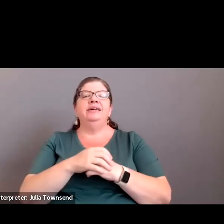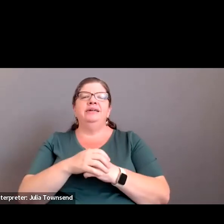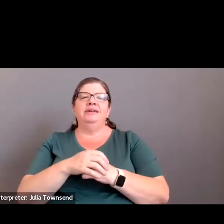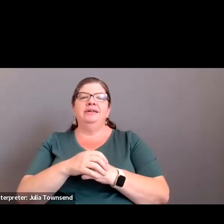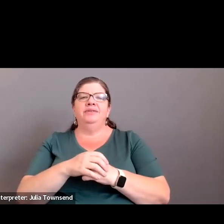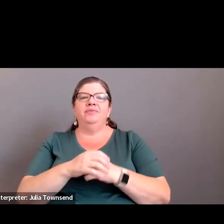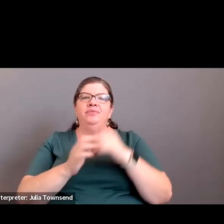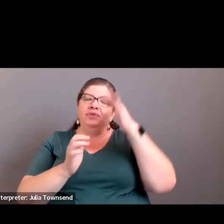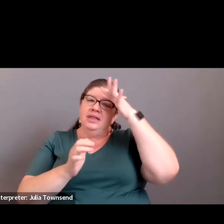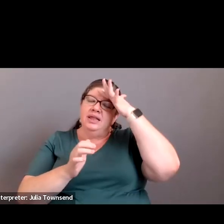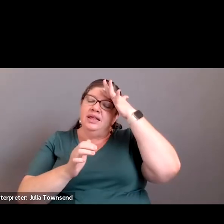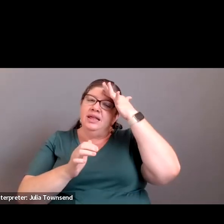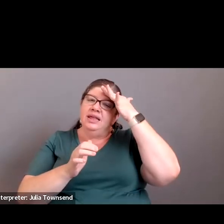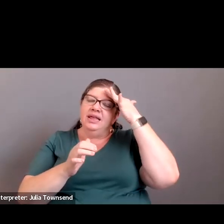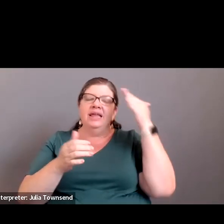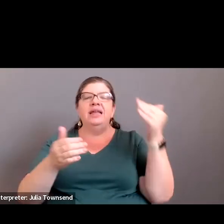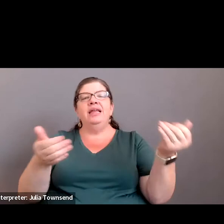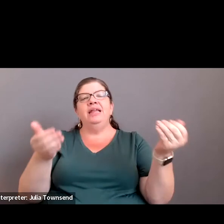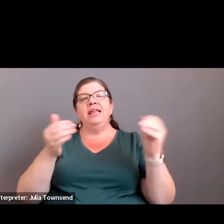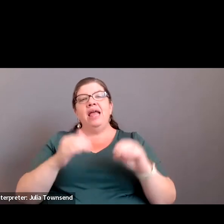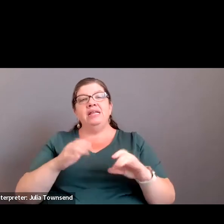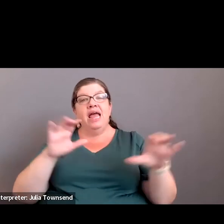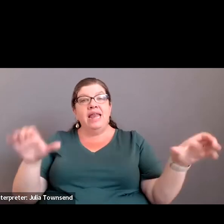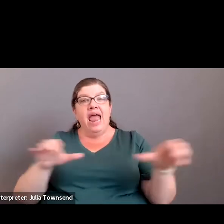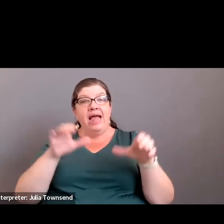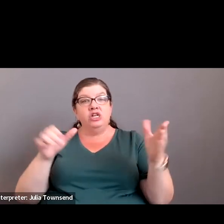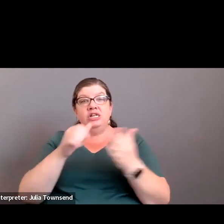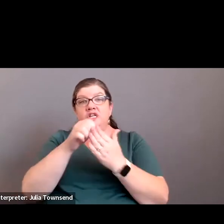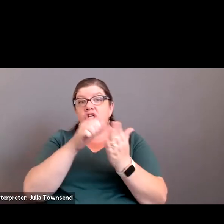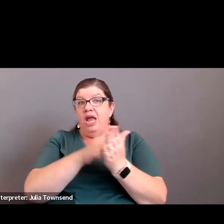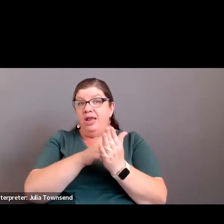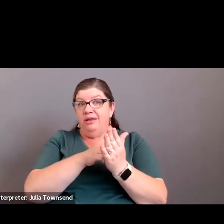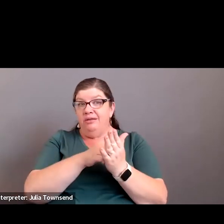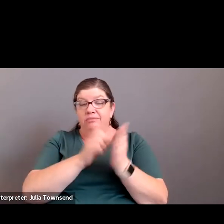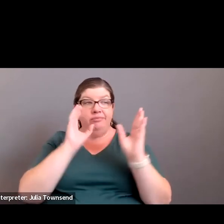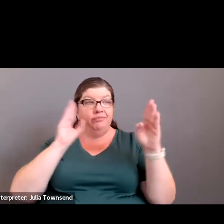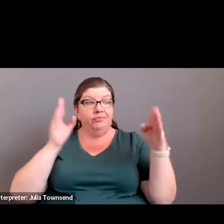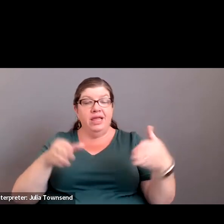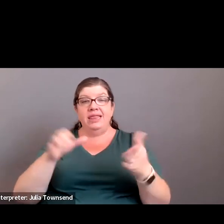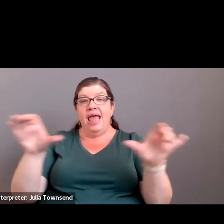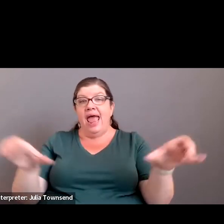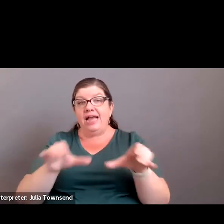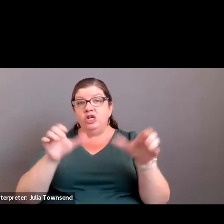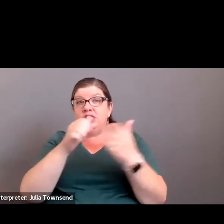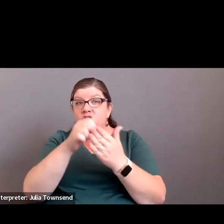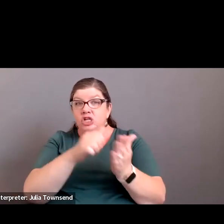– yeah, we'll have an action agenda. We're going moving to the action agenda.